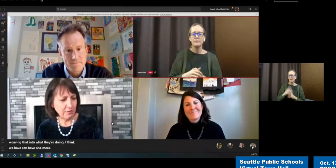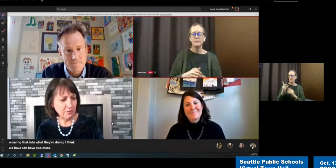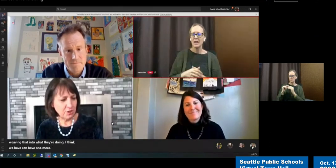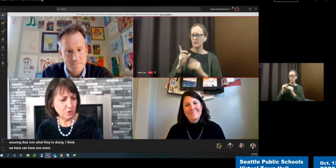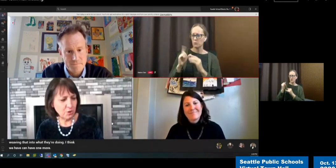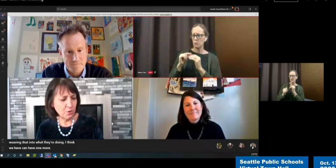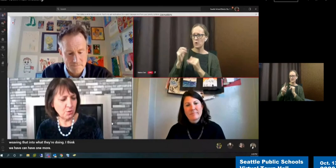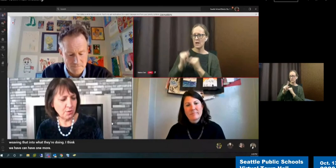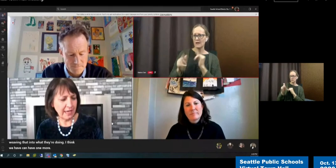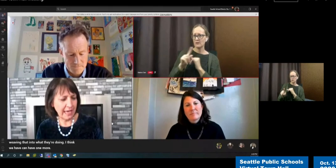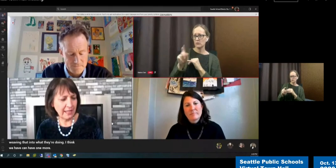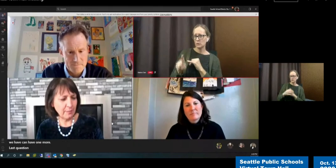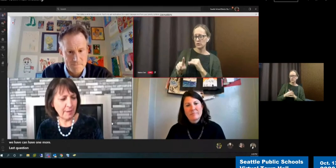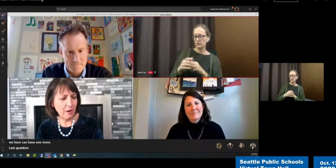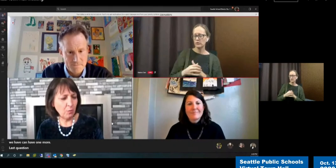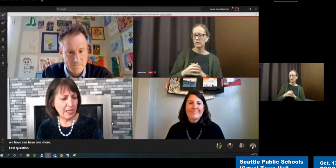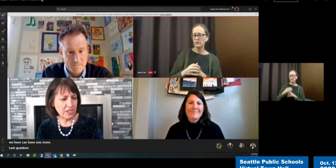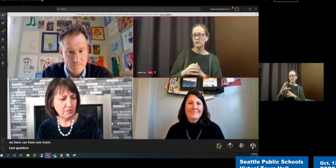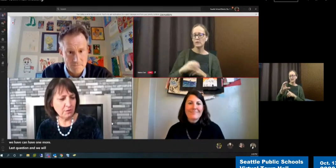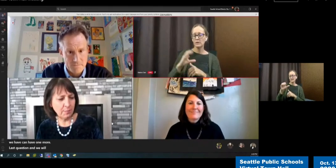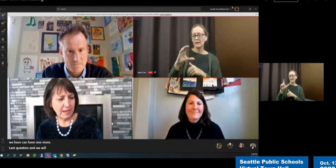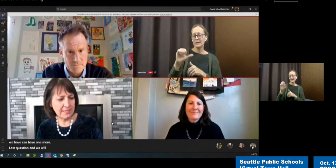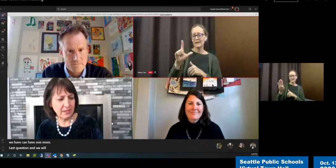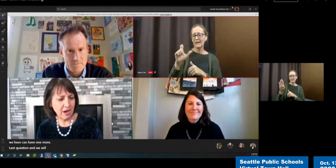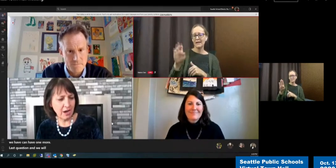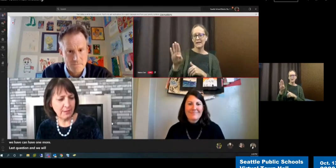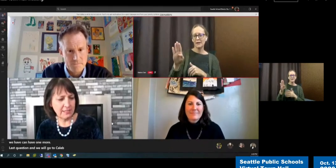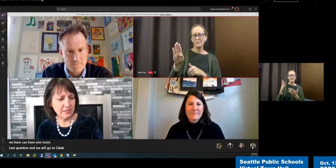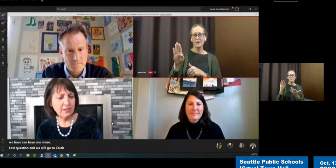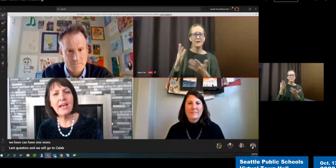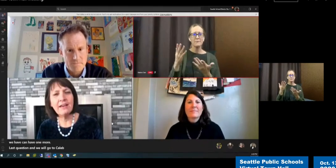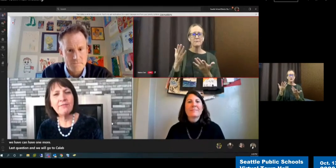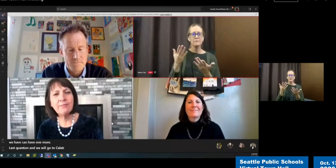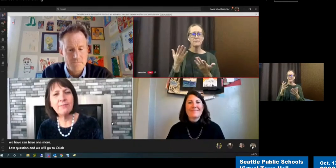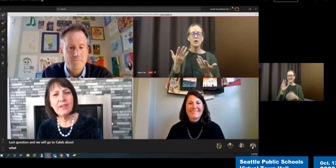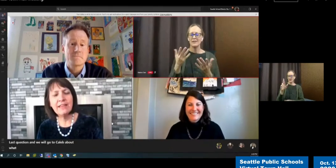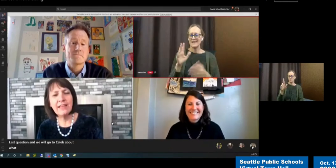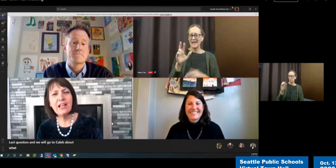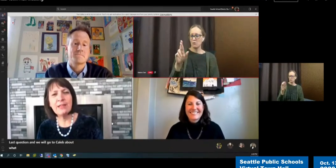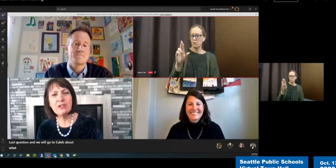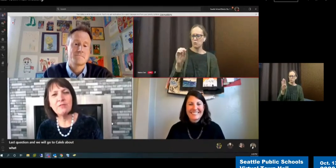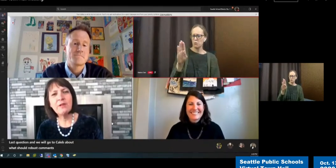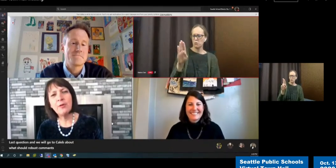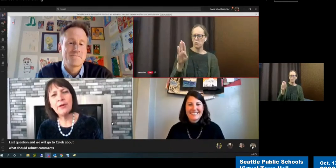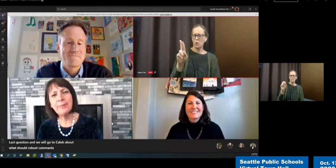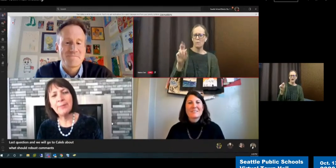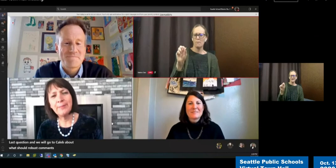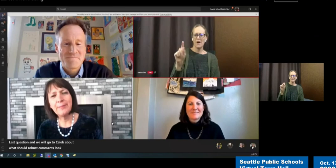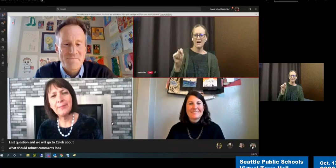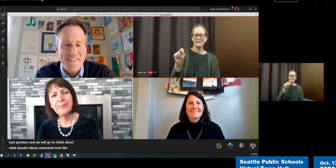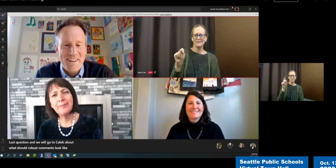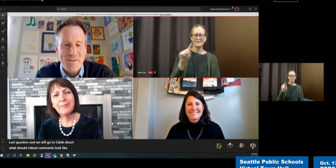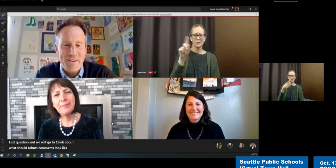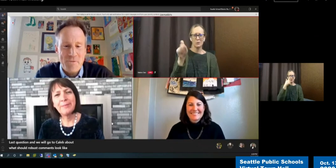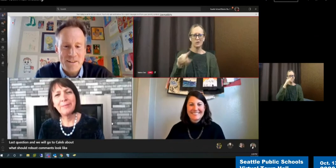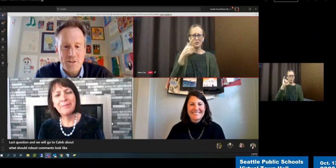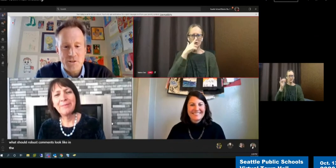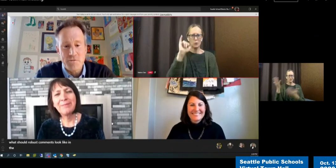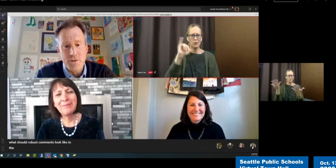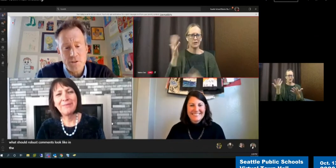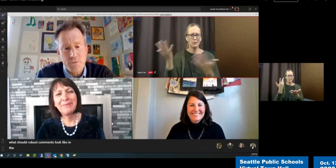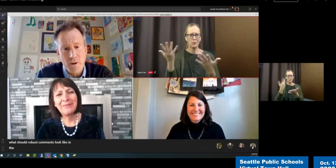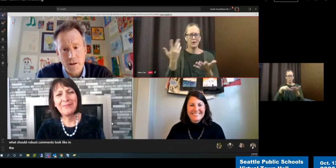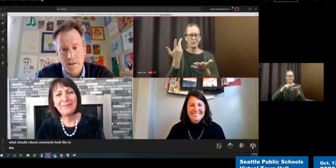will go to Caleb about what should robust comments look like in the elementary report? I'm going to